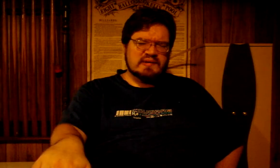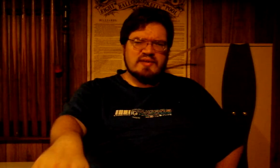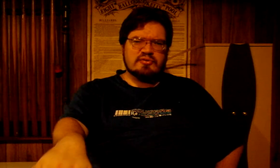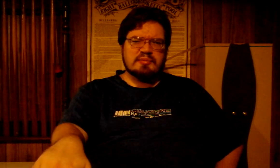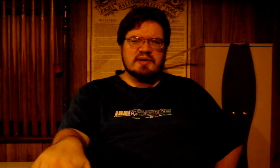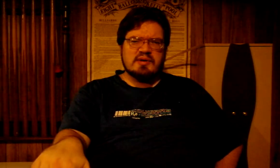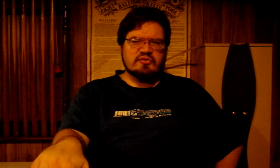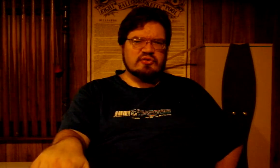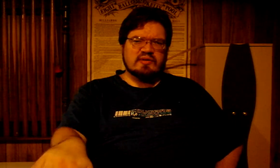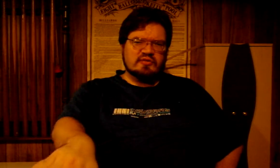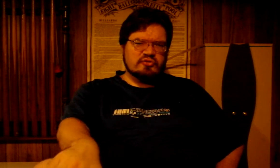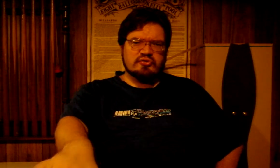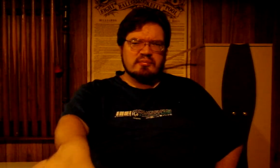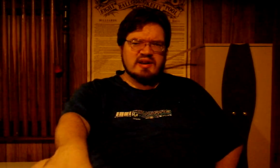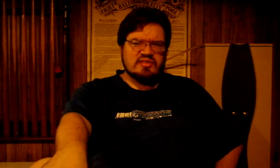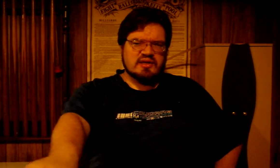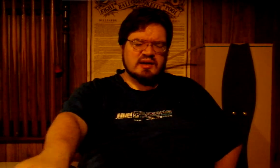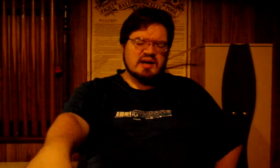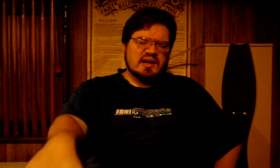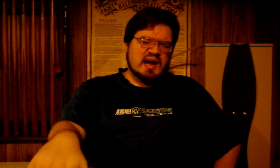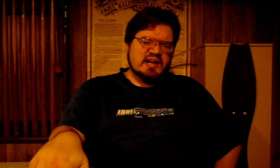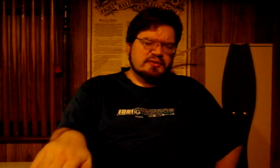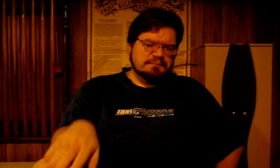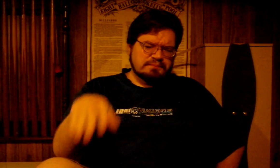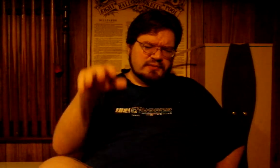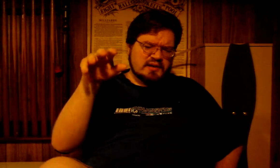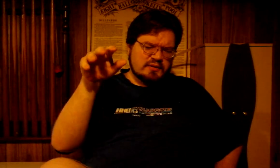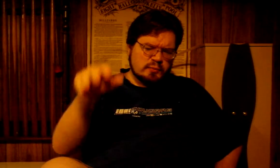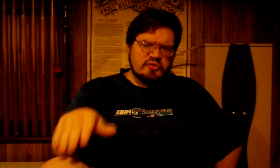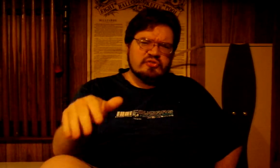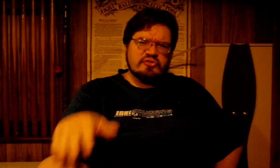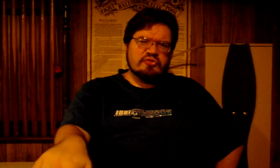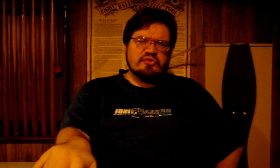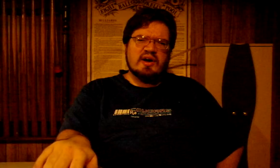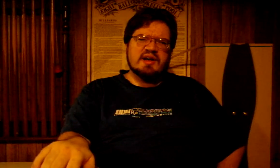philanthropy makes it sound like it's just a money thing. And in Western society,